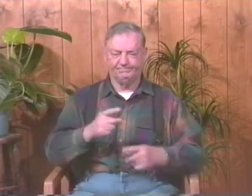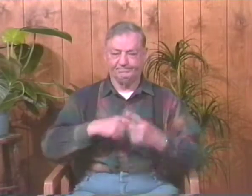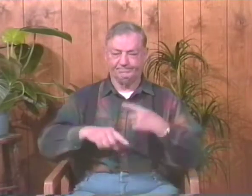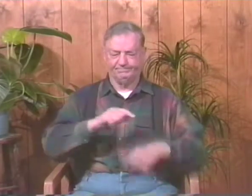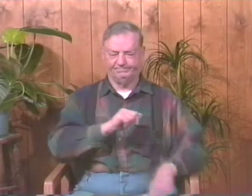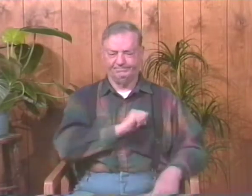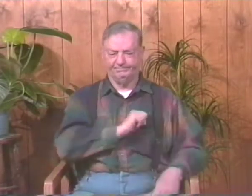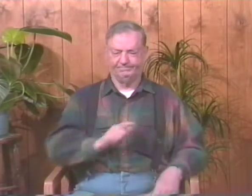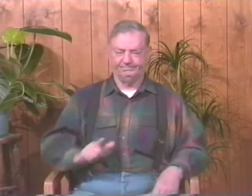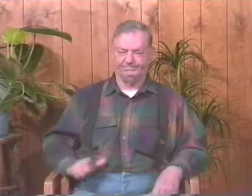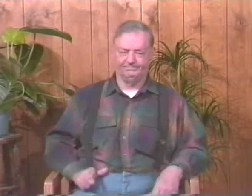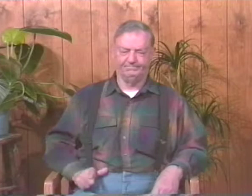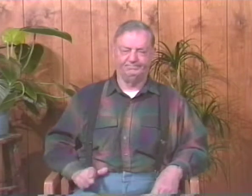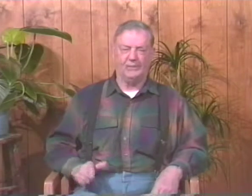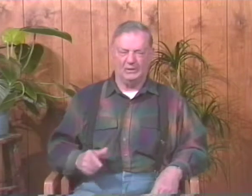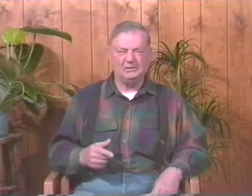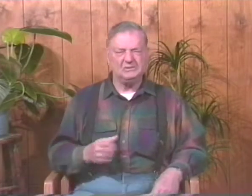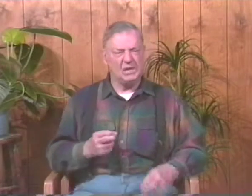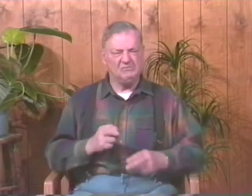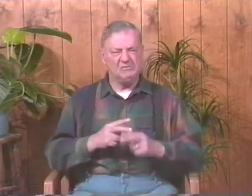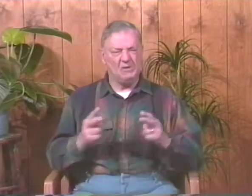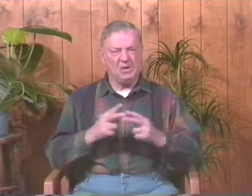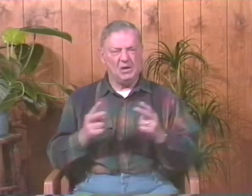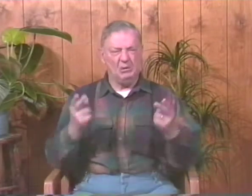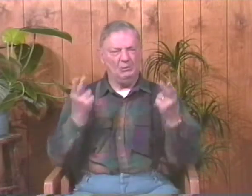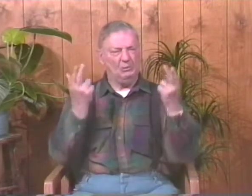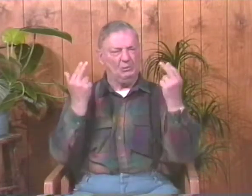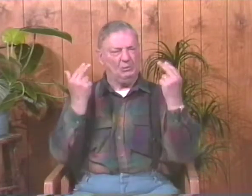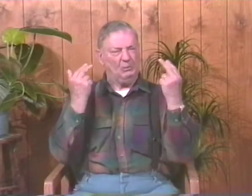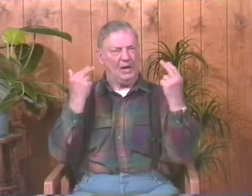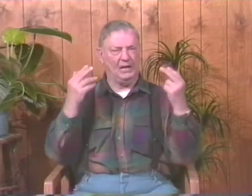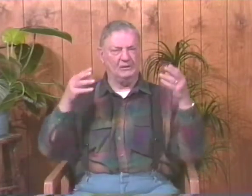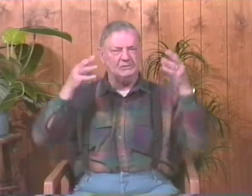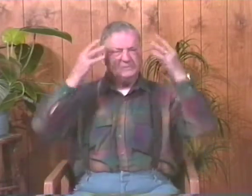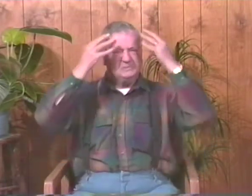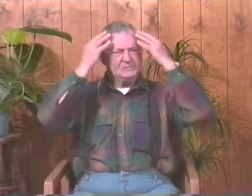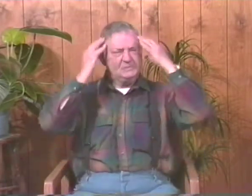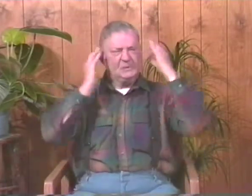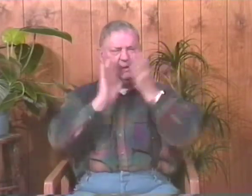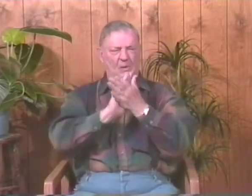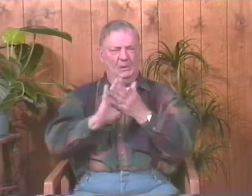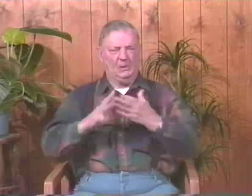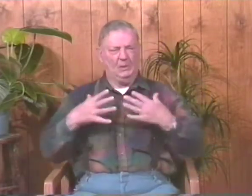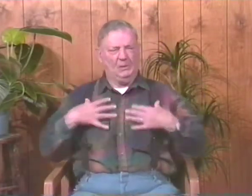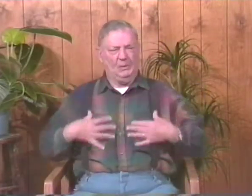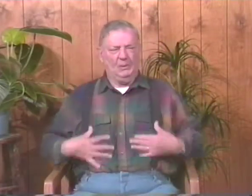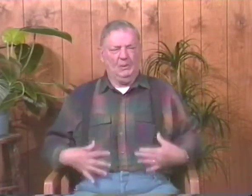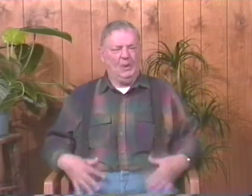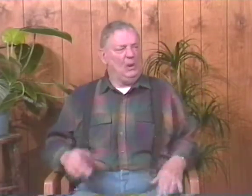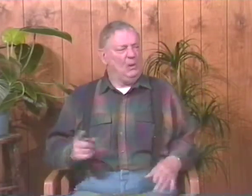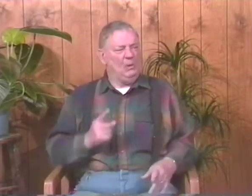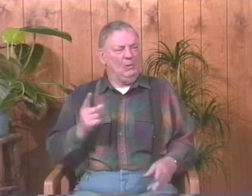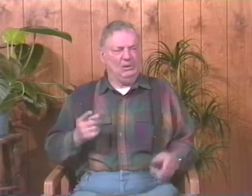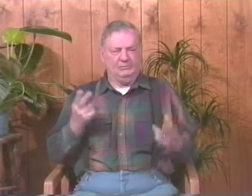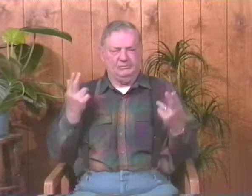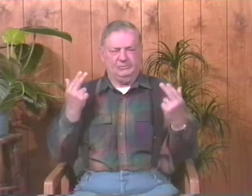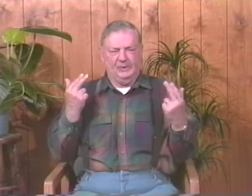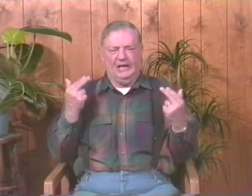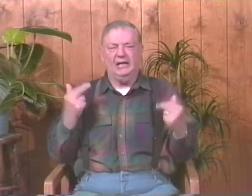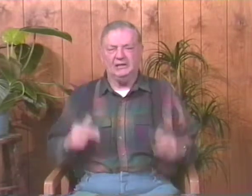Langlois. And her name sign was like this, across the chest and to the waist. And she was a very neat and fastidious woman,